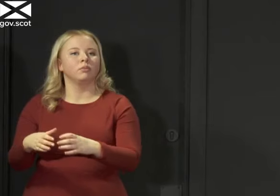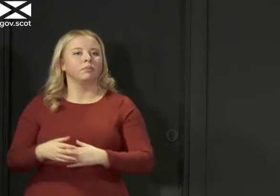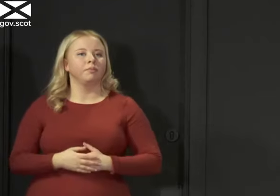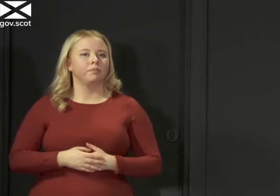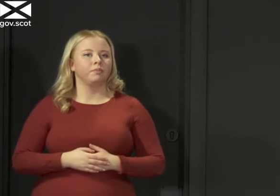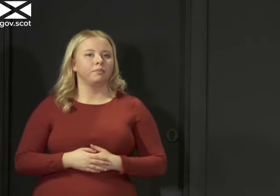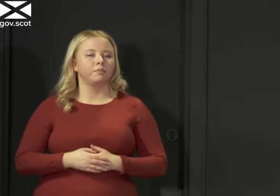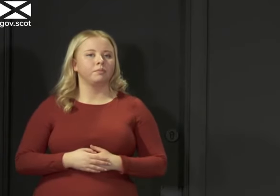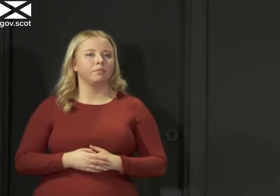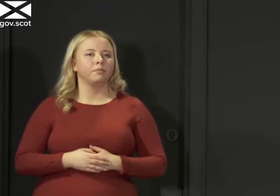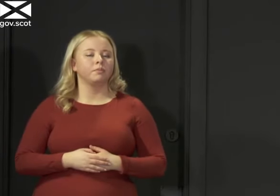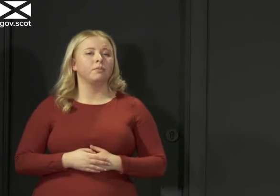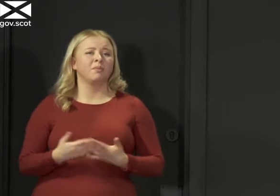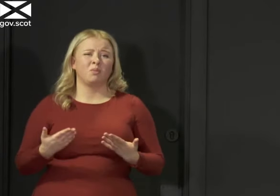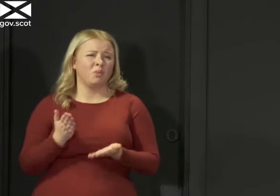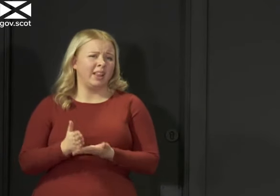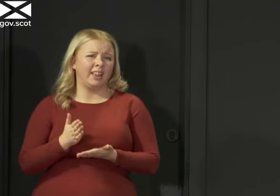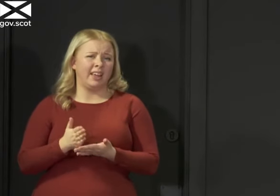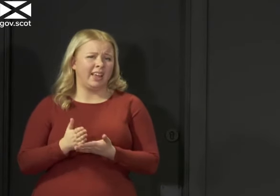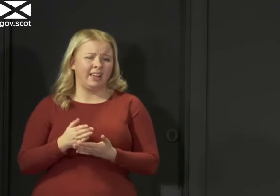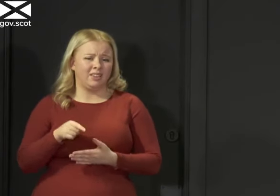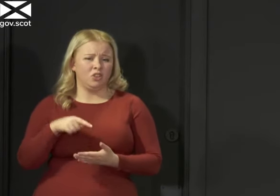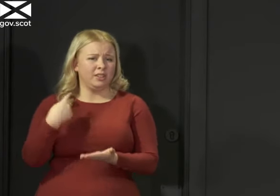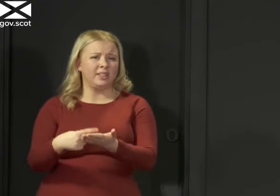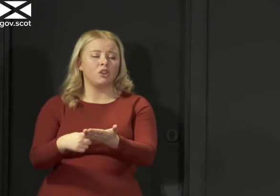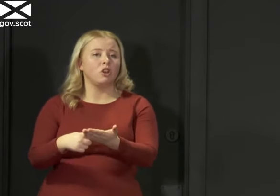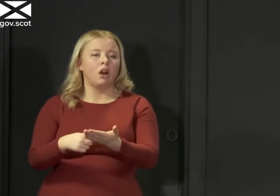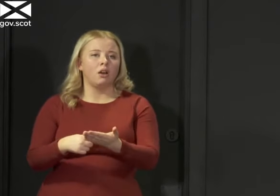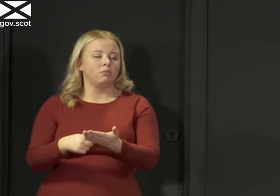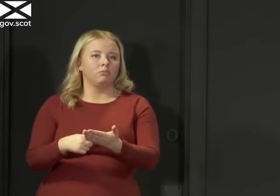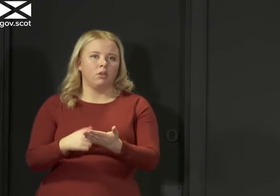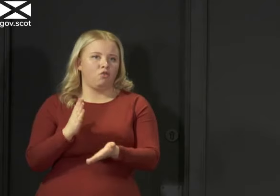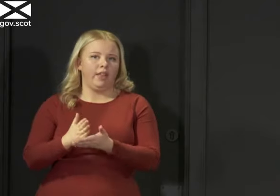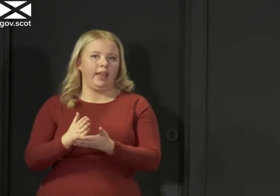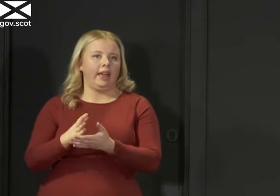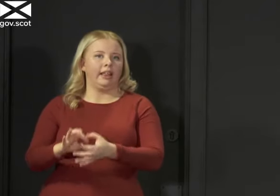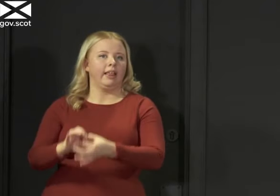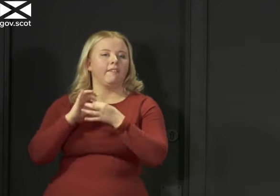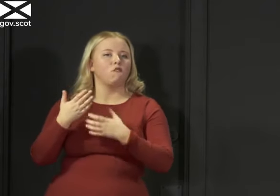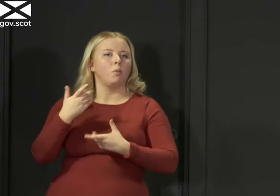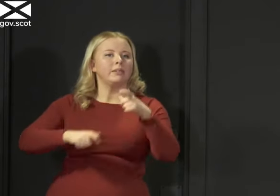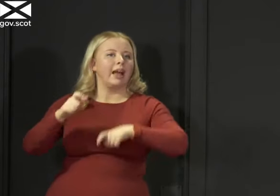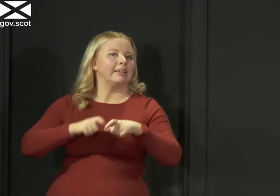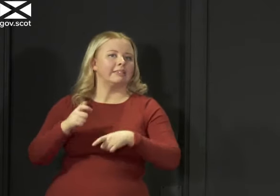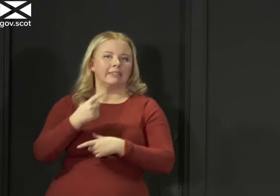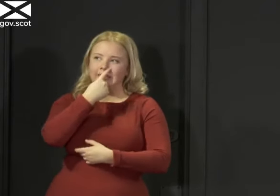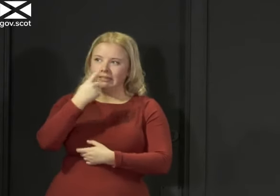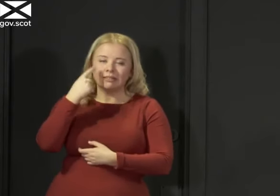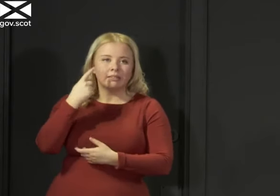ultimately, you know, these are judgments that are very, very much informed by the science, and the science that I've just